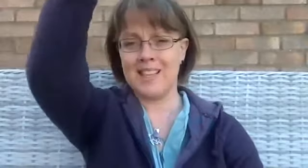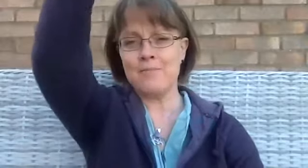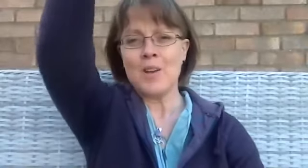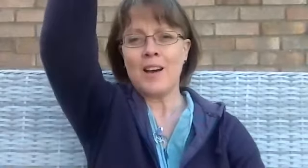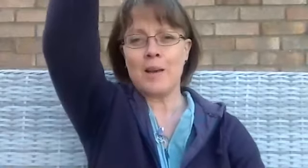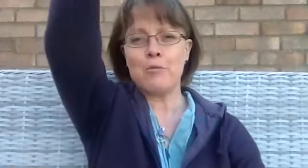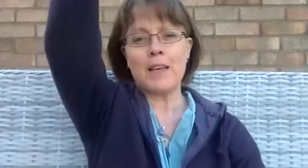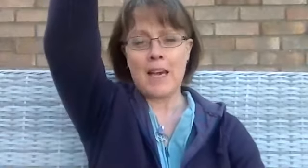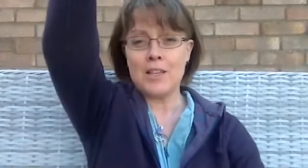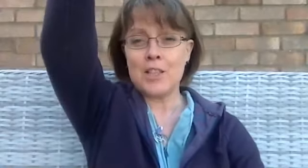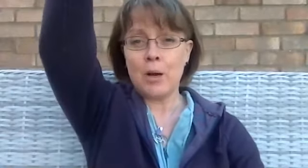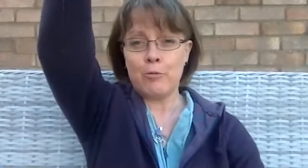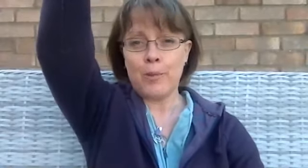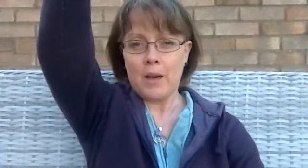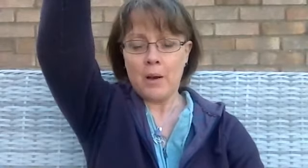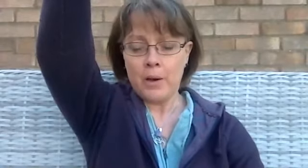And I'm bringing energy up from the earth.